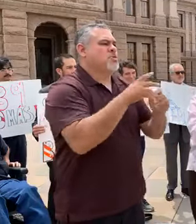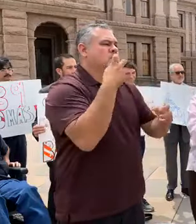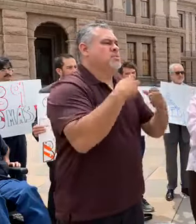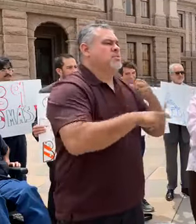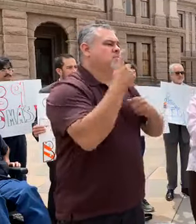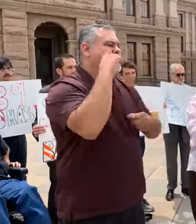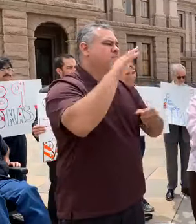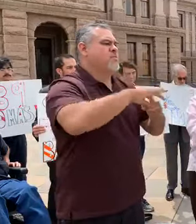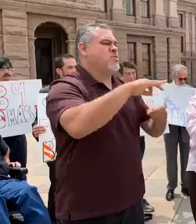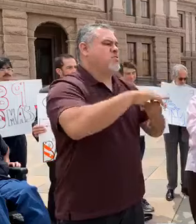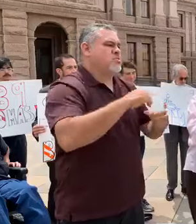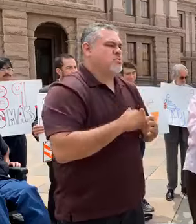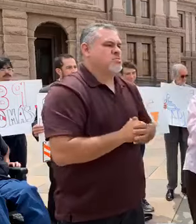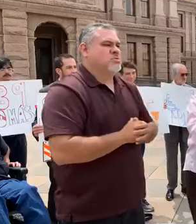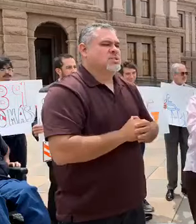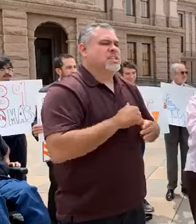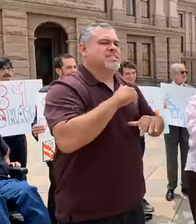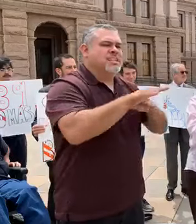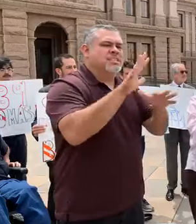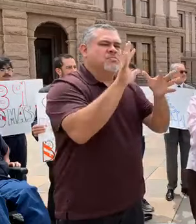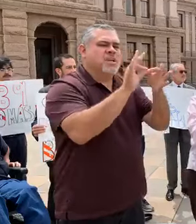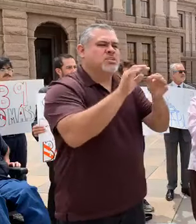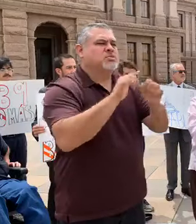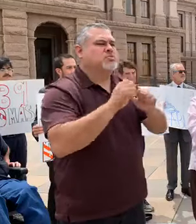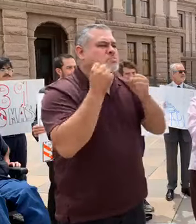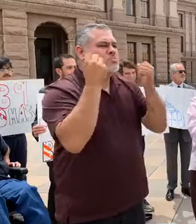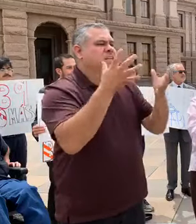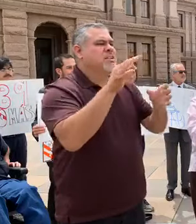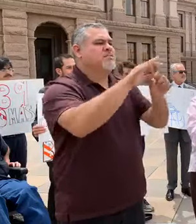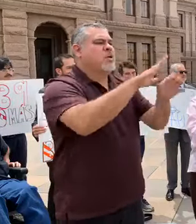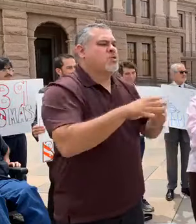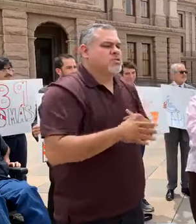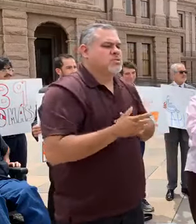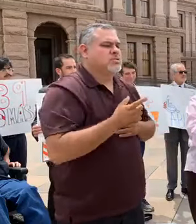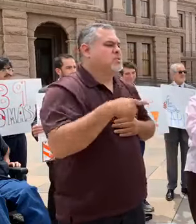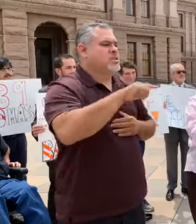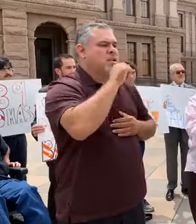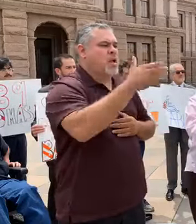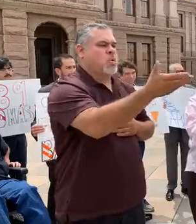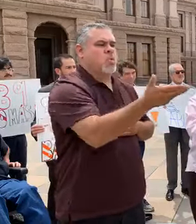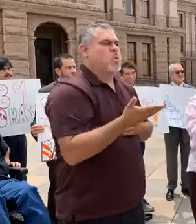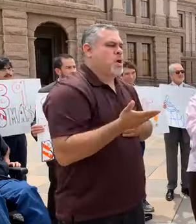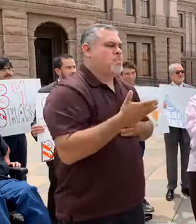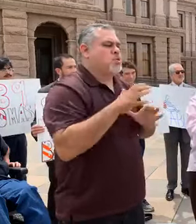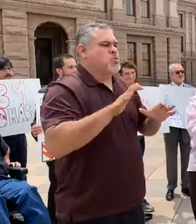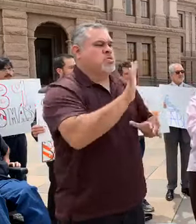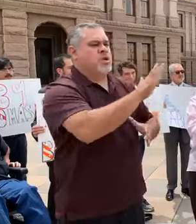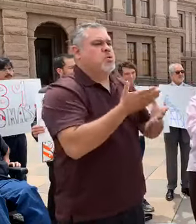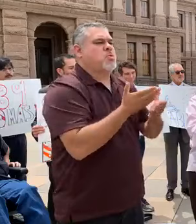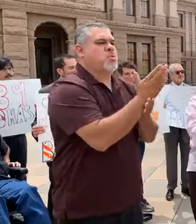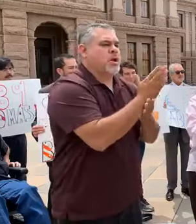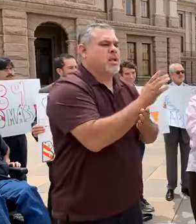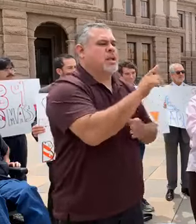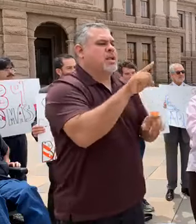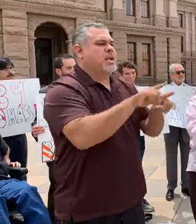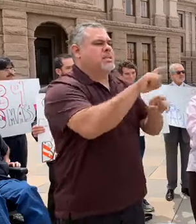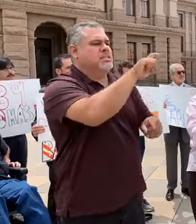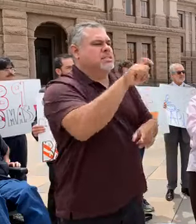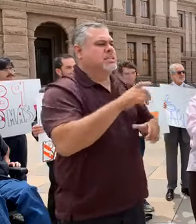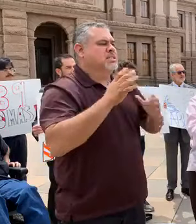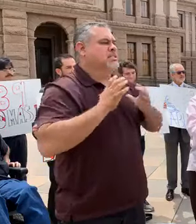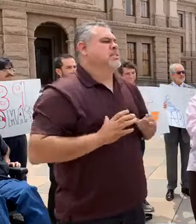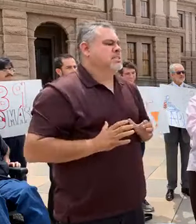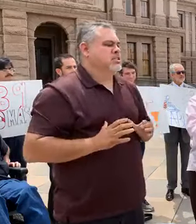to vote. It sends a message to many voters that they are not welcome to exercise their rights as Texas citizens to